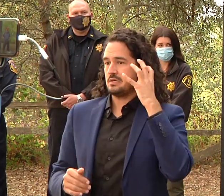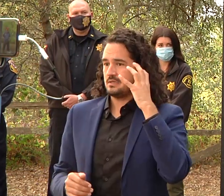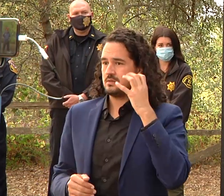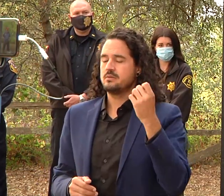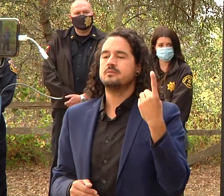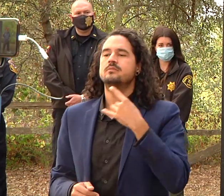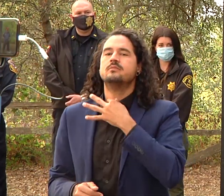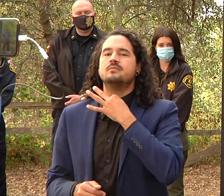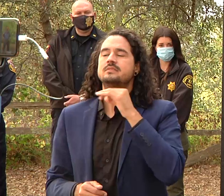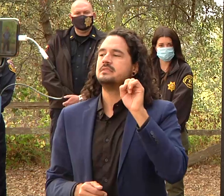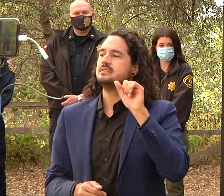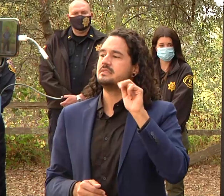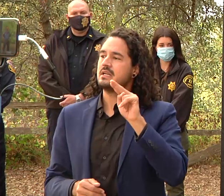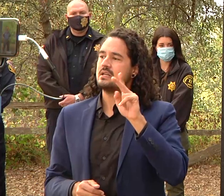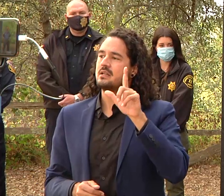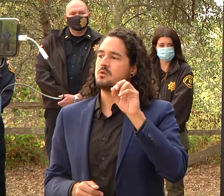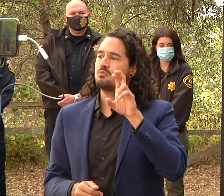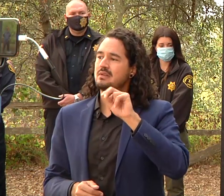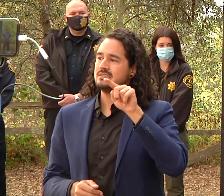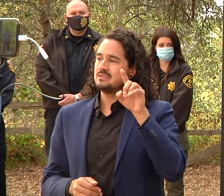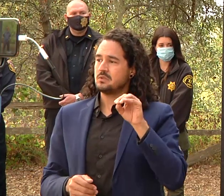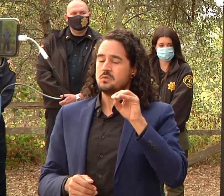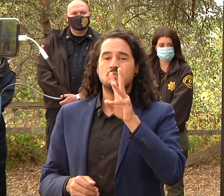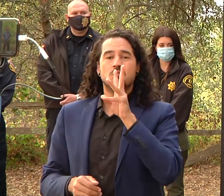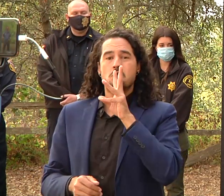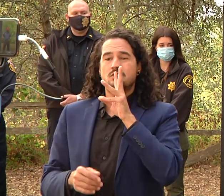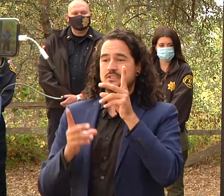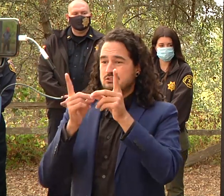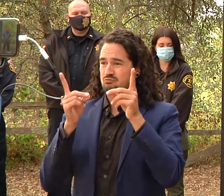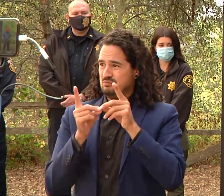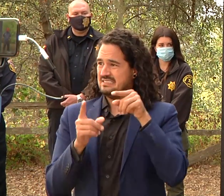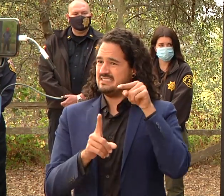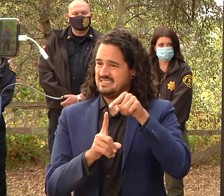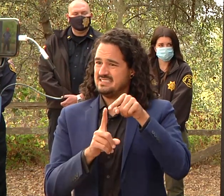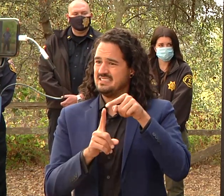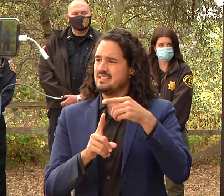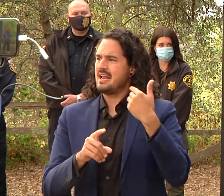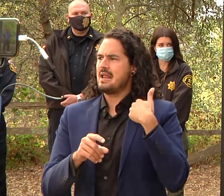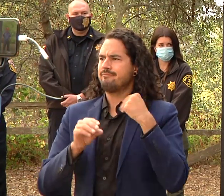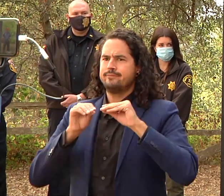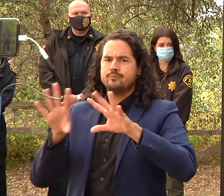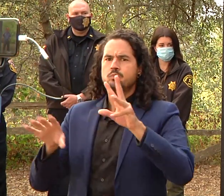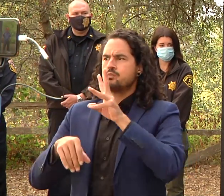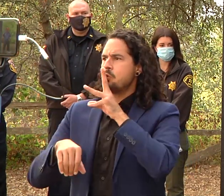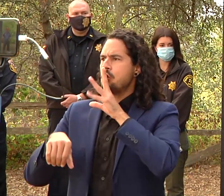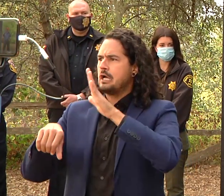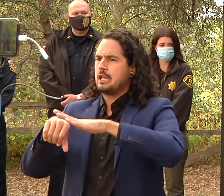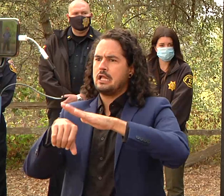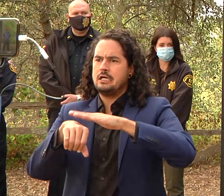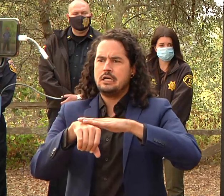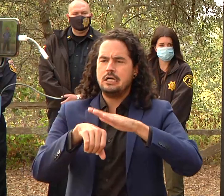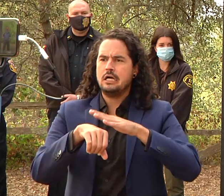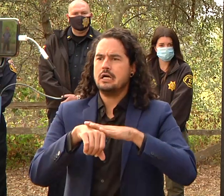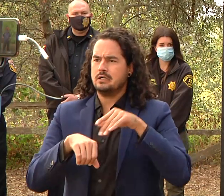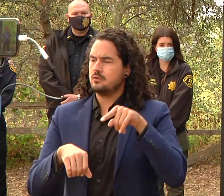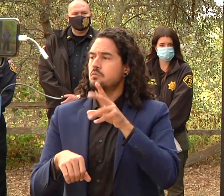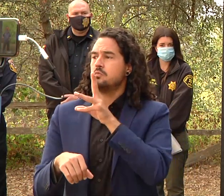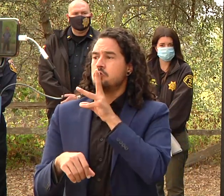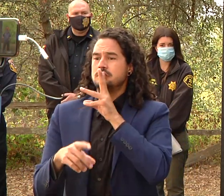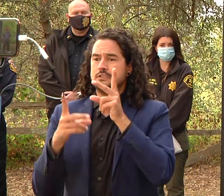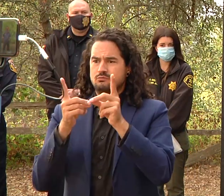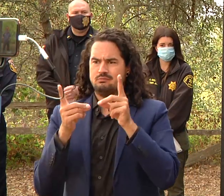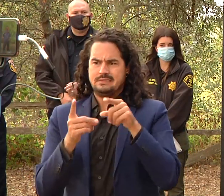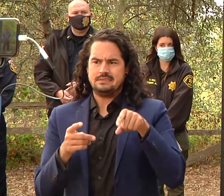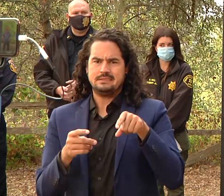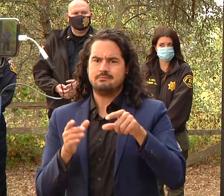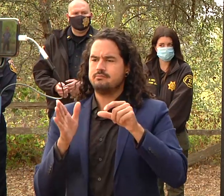alerts that have been issued sure the question was related to the water alerts that have been issued by the the water district what was this is there any